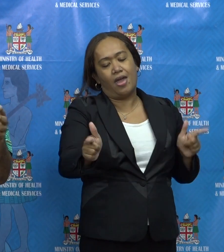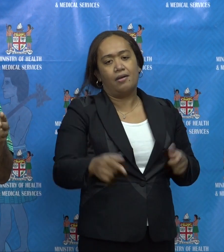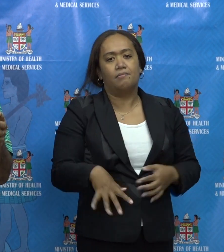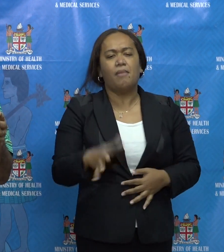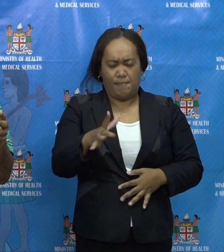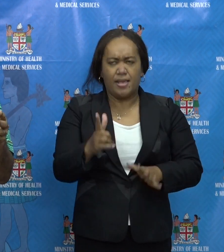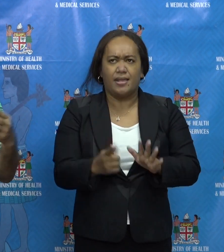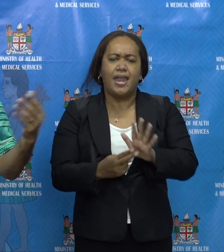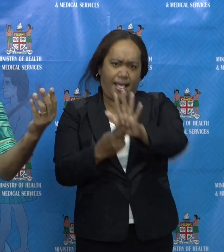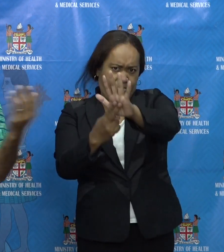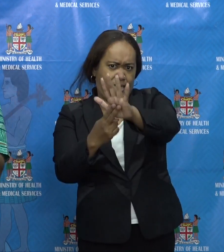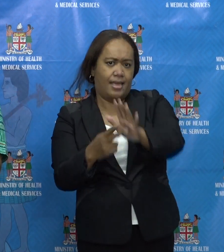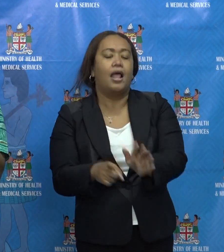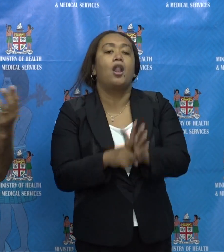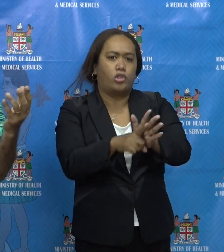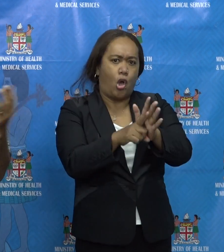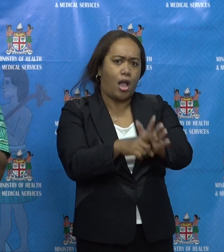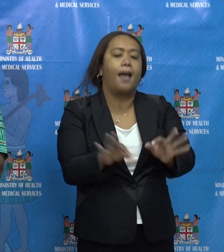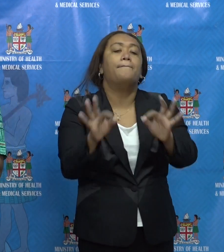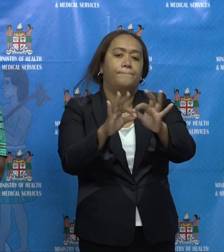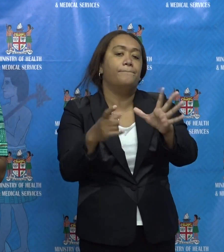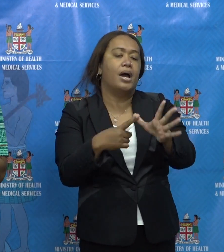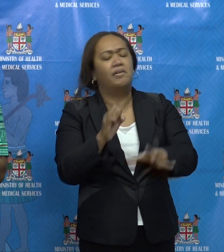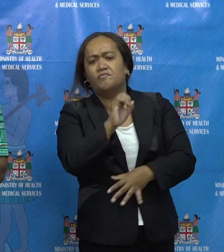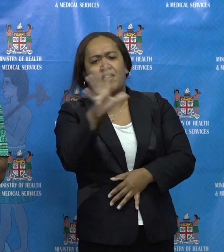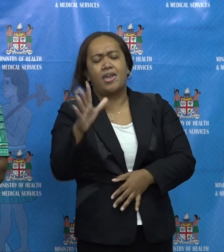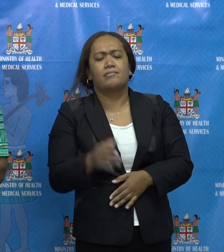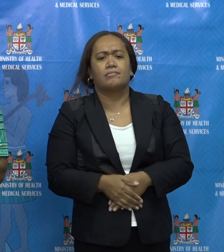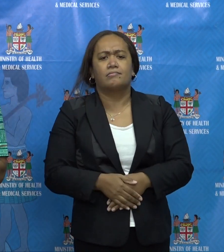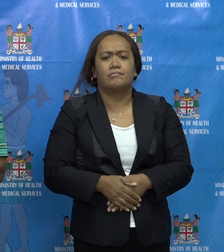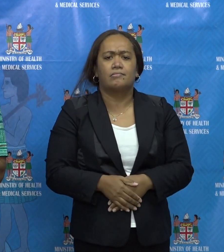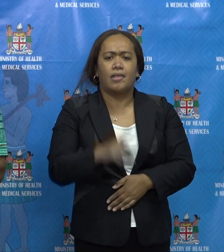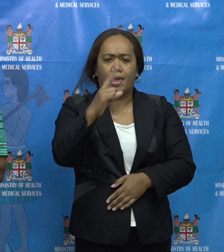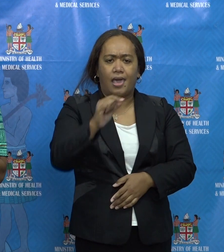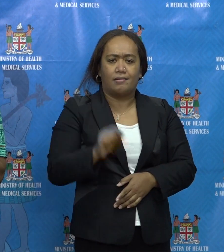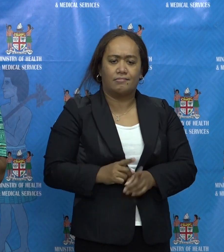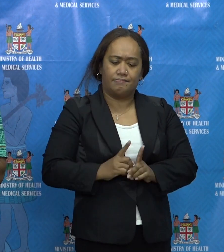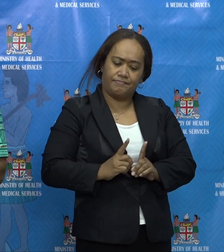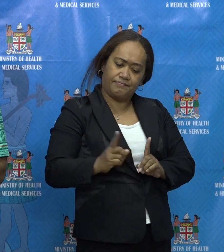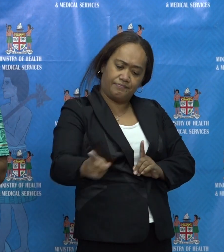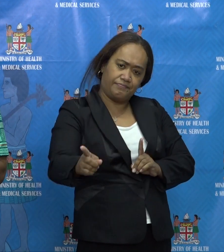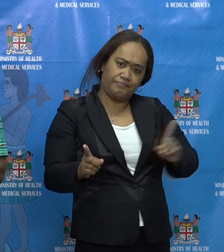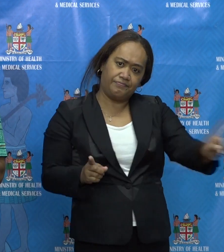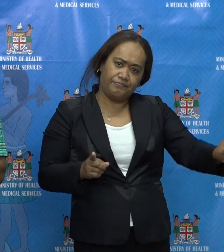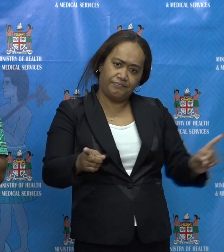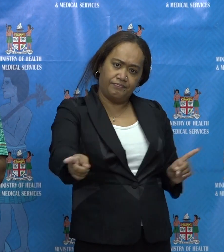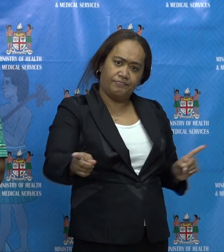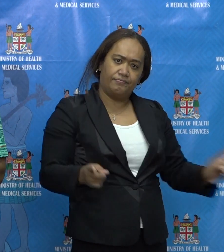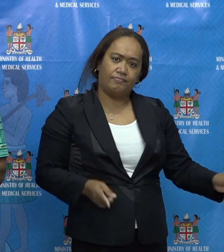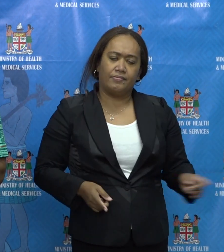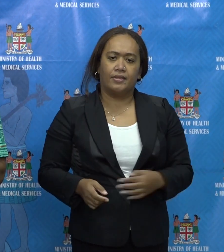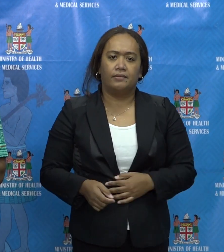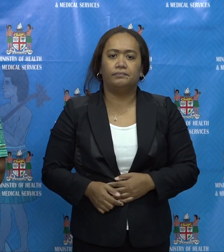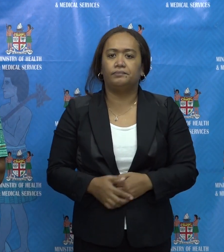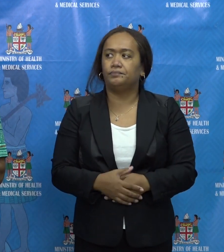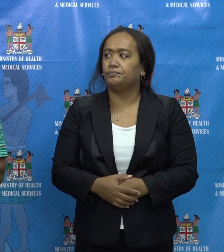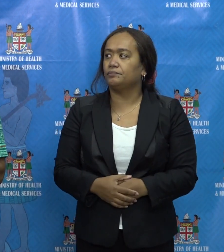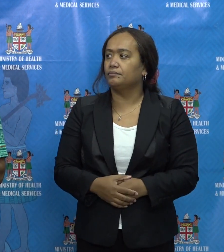one in Bar. It's still, you know, within good movement distance, We just haven't got that type of setup in